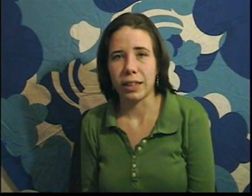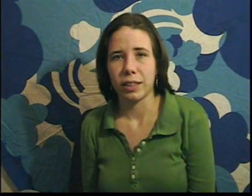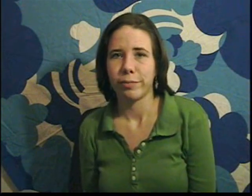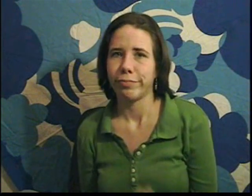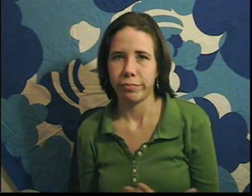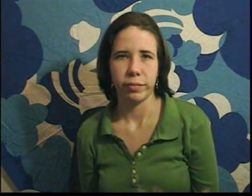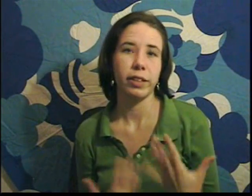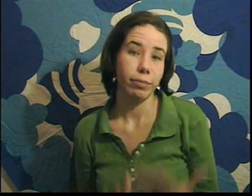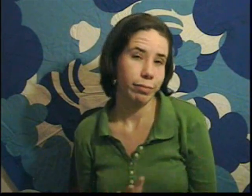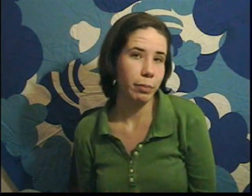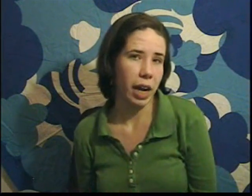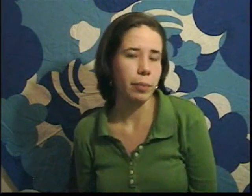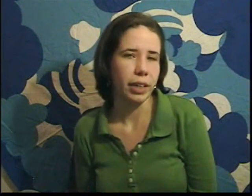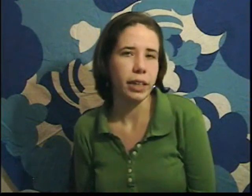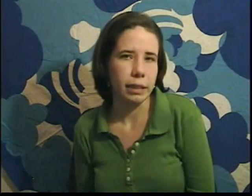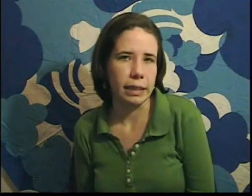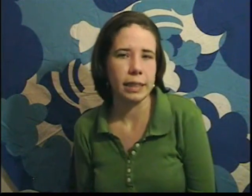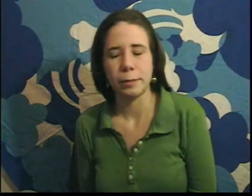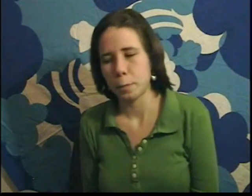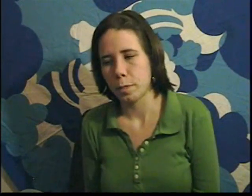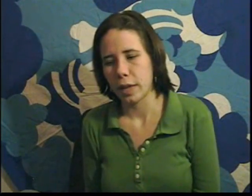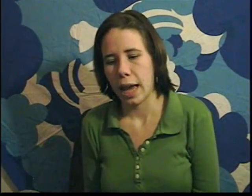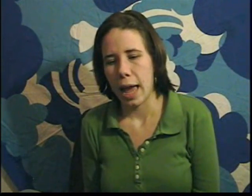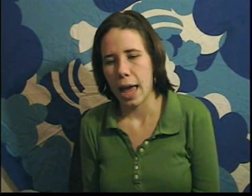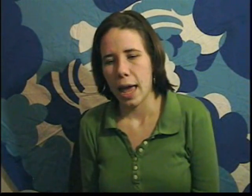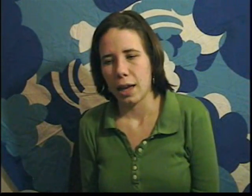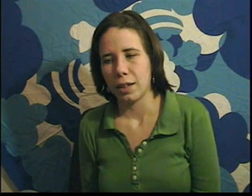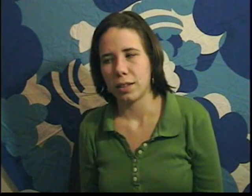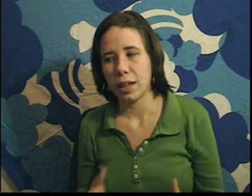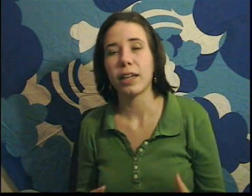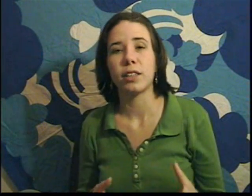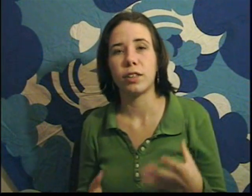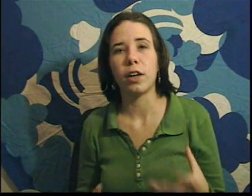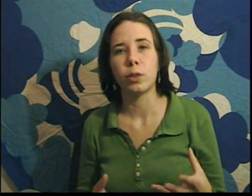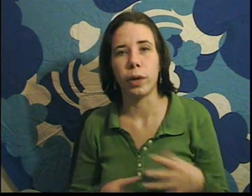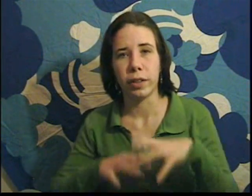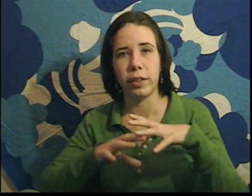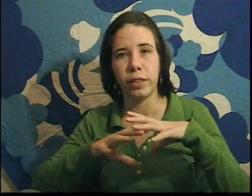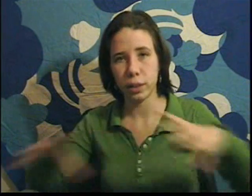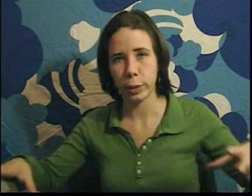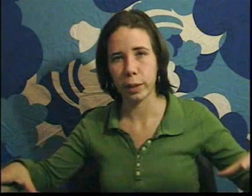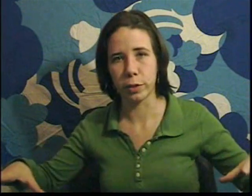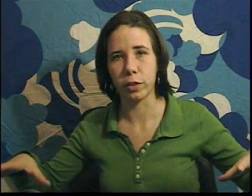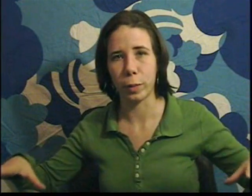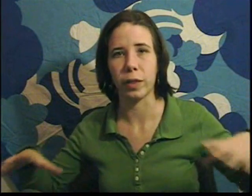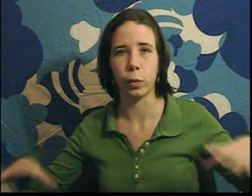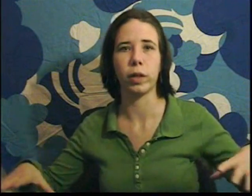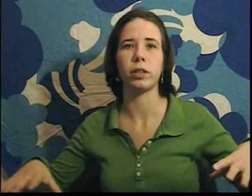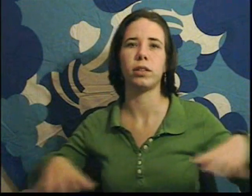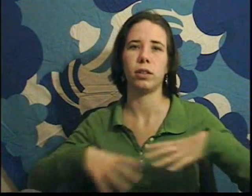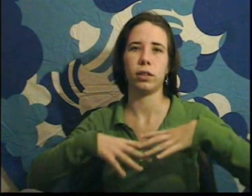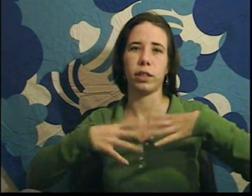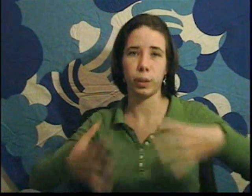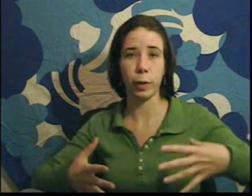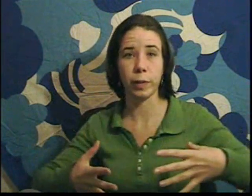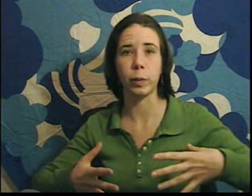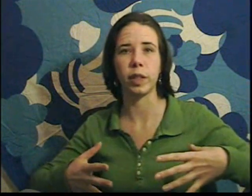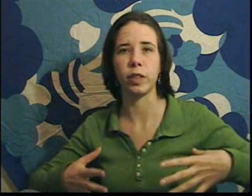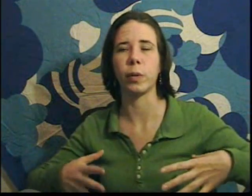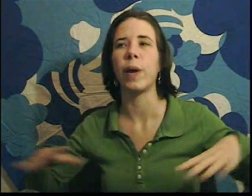science. In my opinion, at least. Science starts with things we can observe about the world. Experiments we can do.